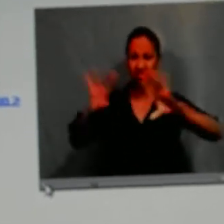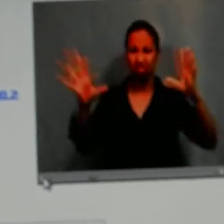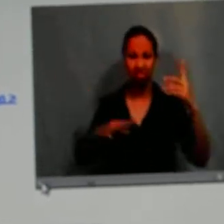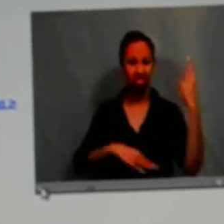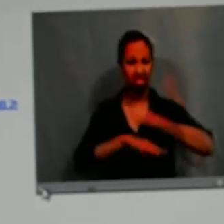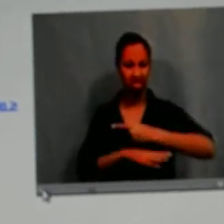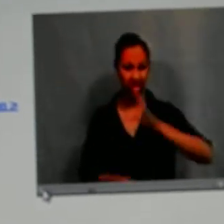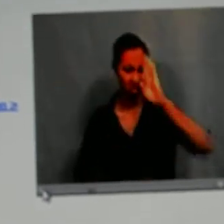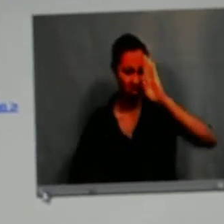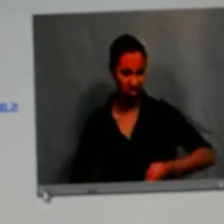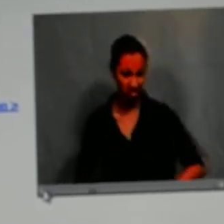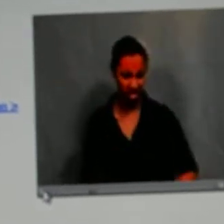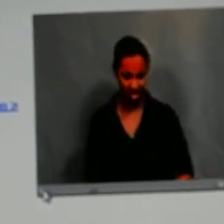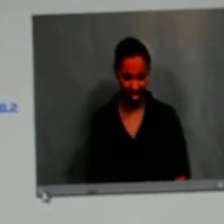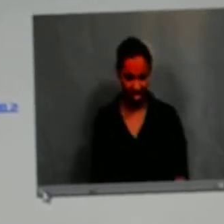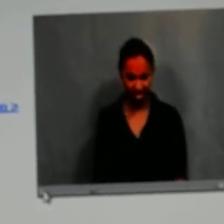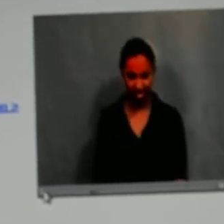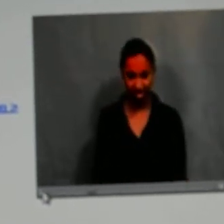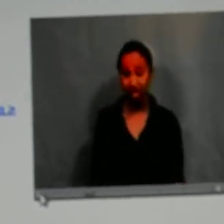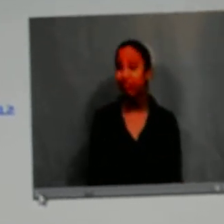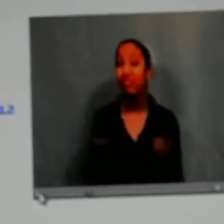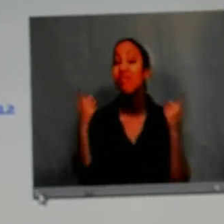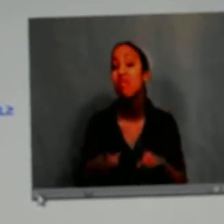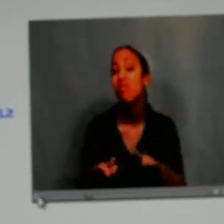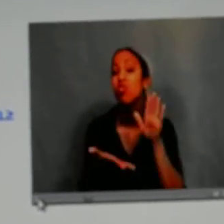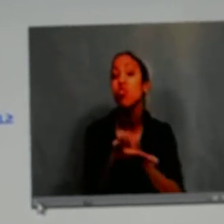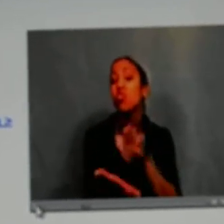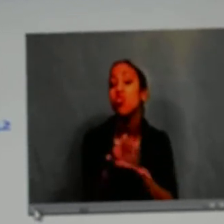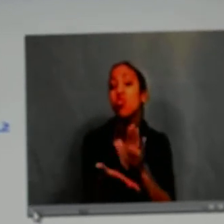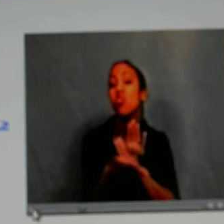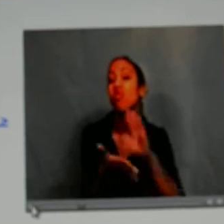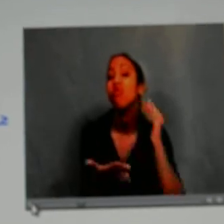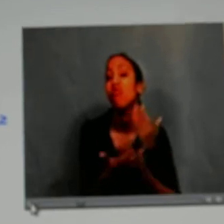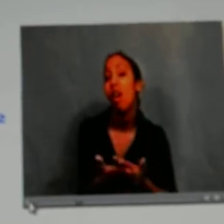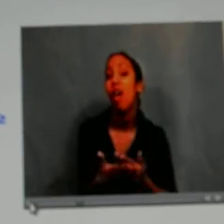So I really now knew that it was going to be a bad, awful, lousy, no-good day.